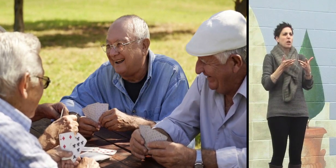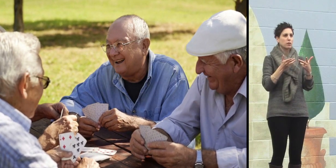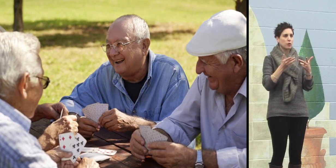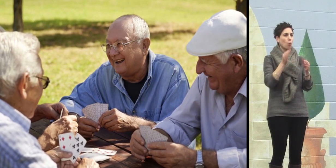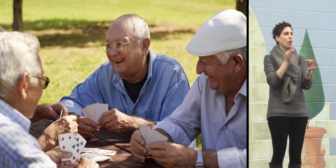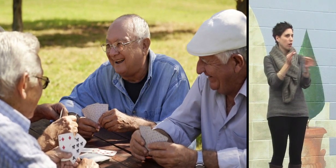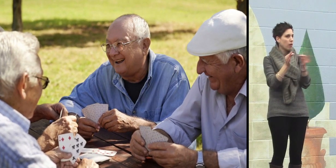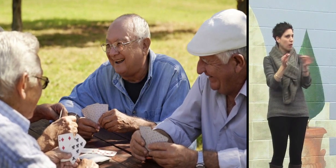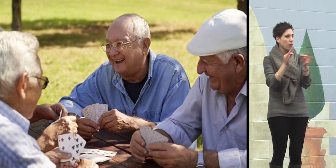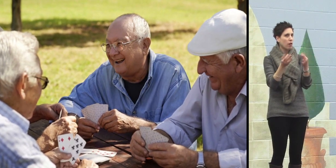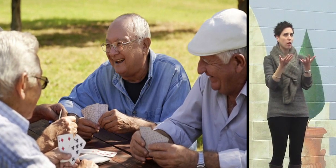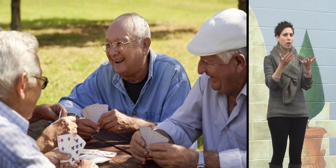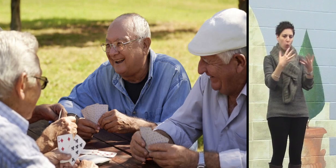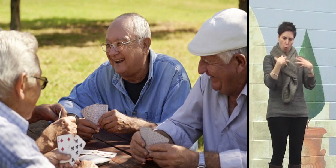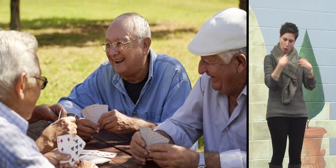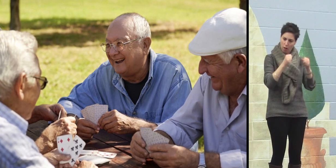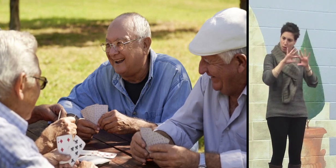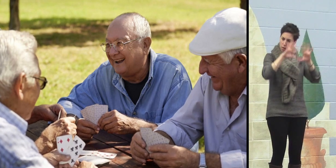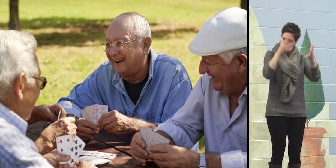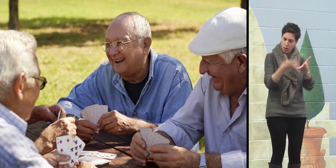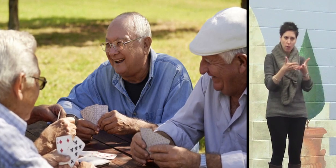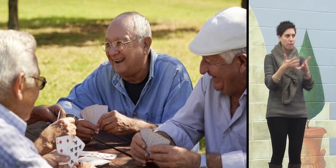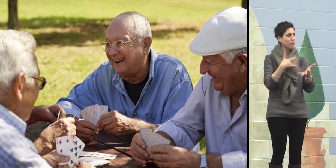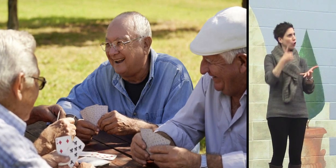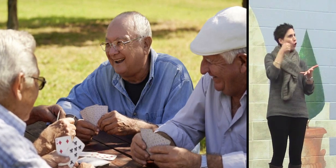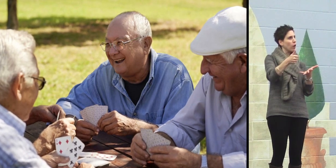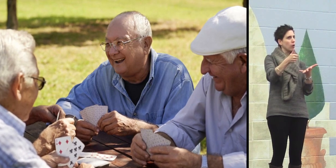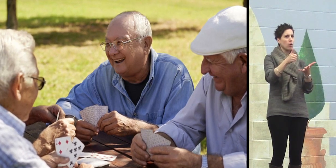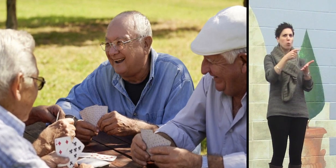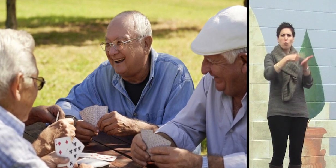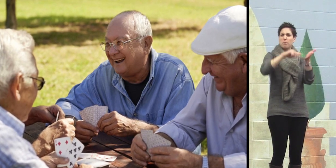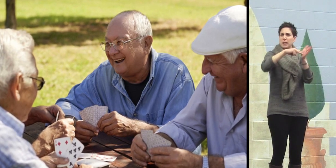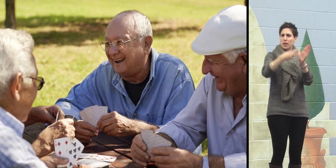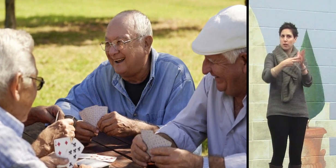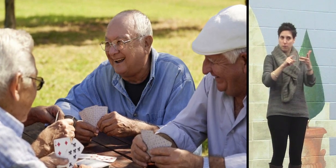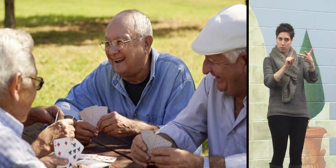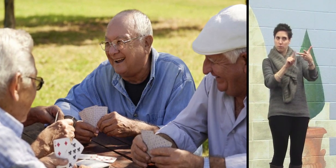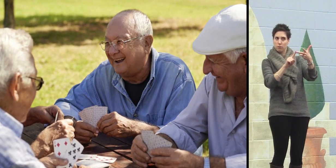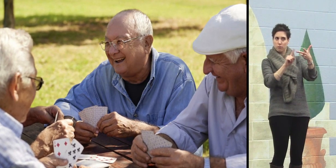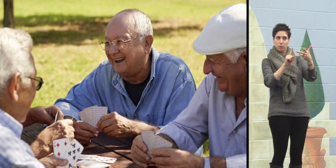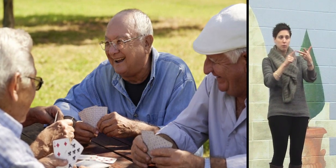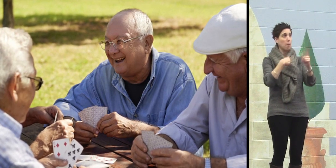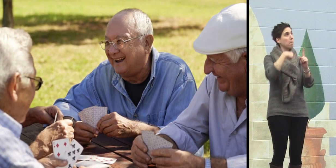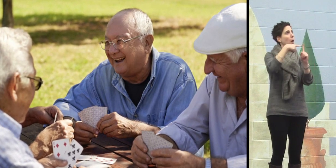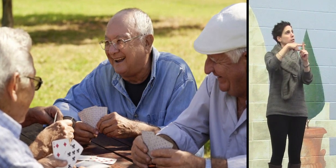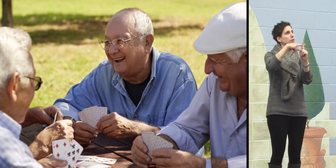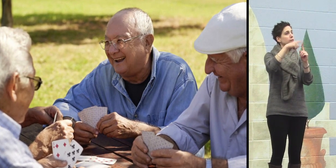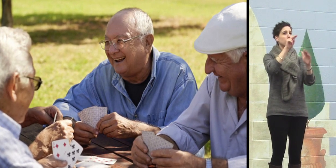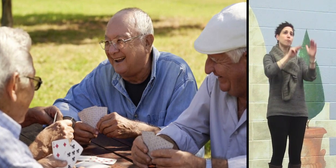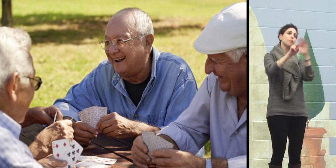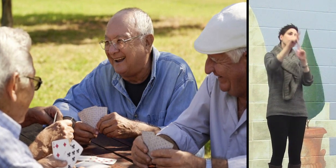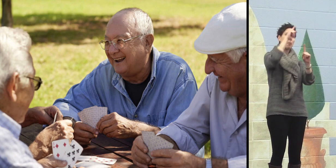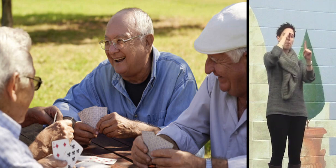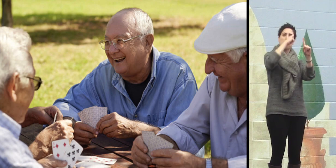Well-being. What does it mean to feel good, to feel well, to have a positive outlook on life?